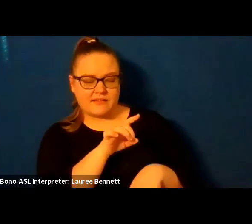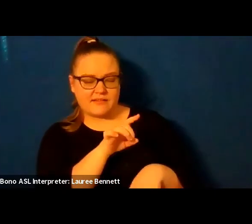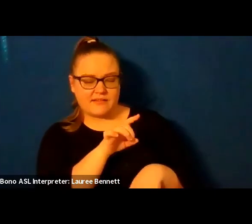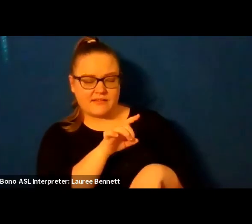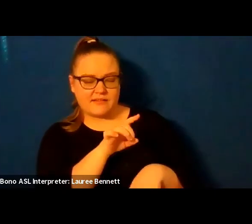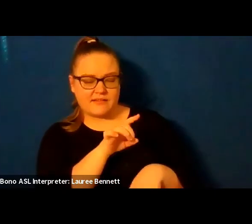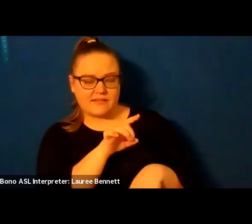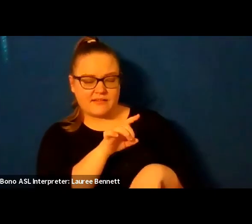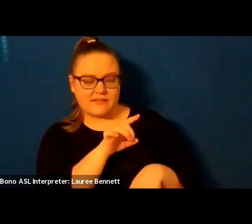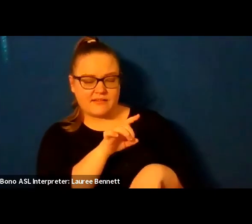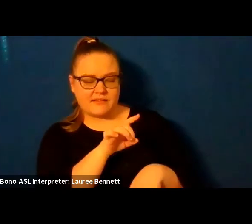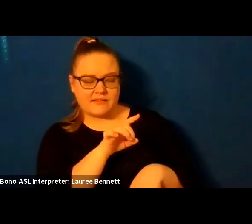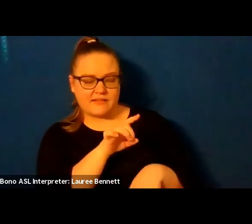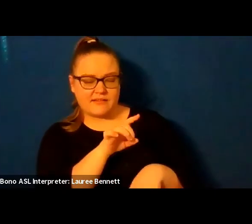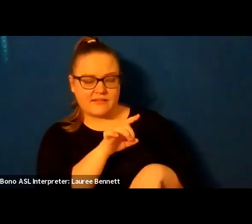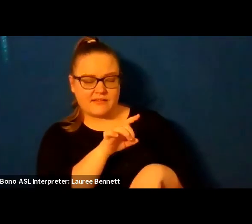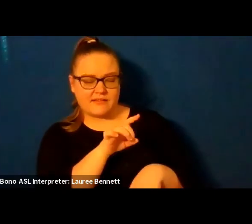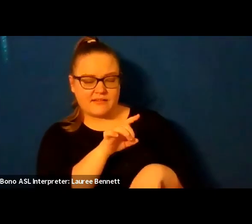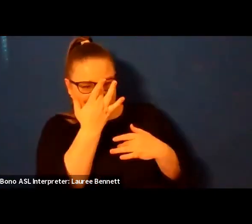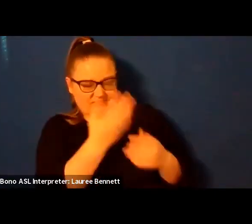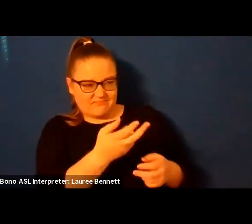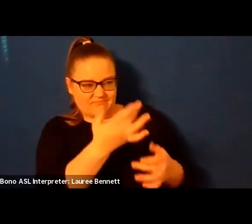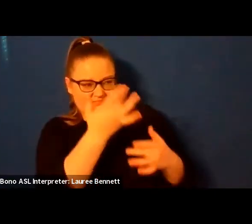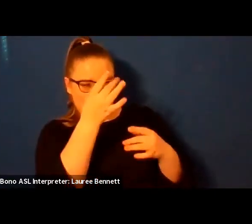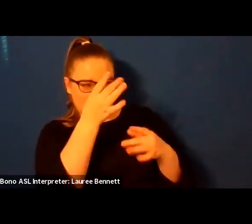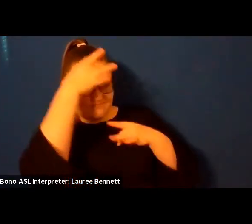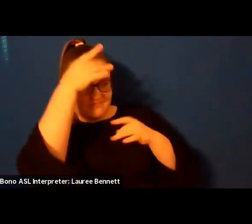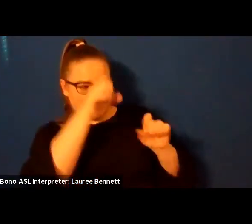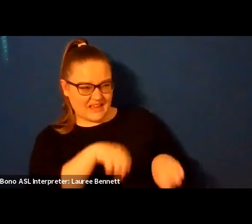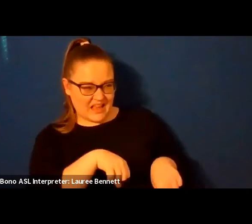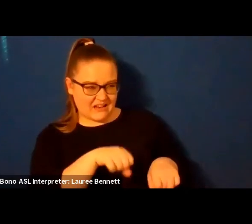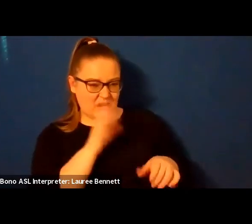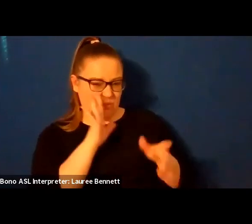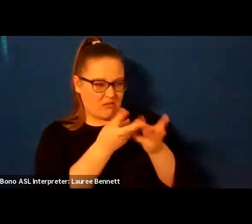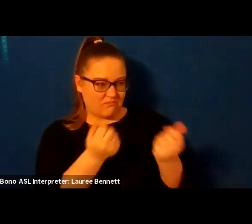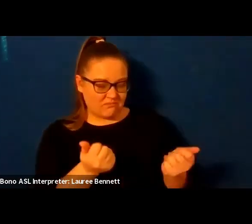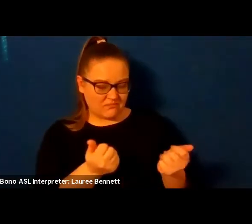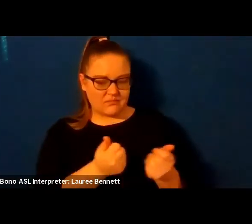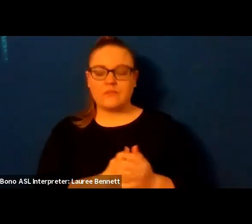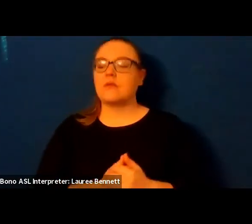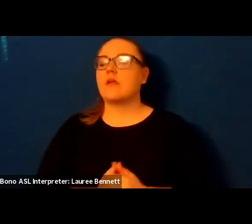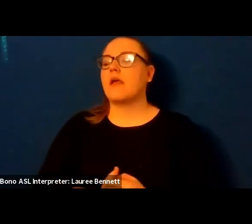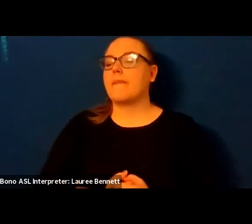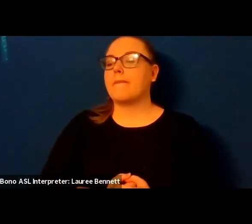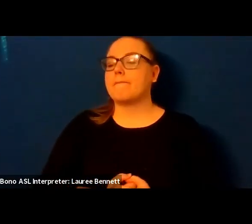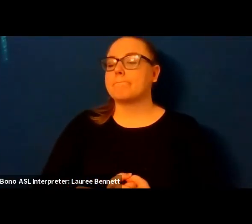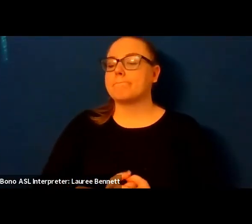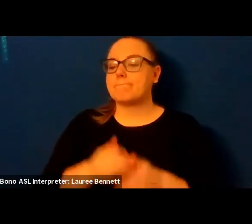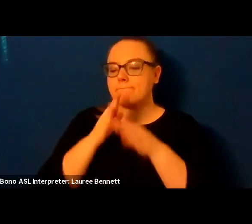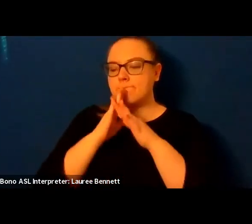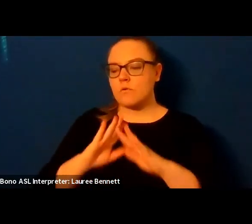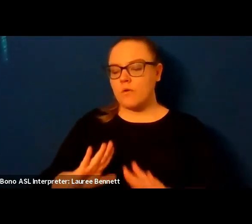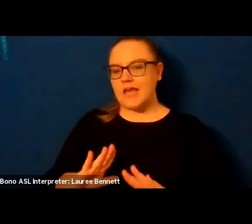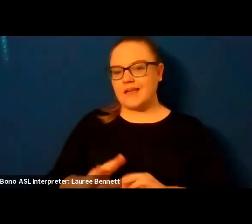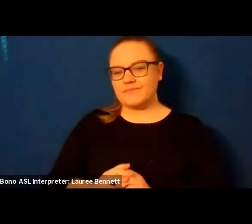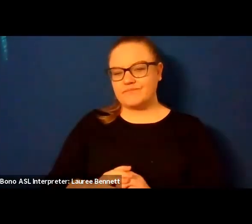is a snuffed out candle a way of saying no that hangs in the air you've looked inside the